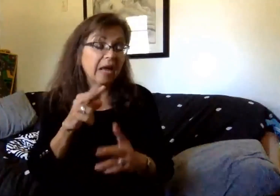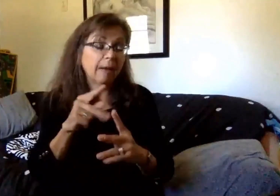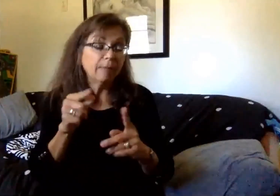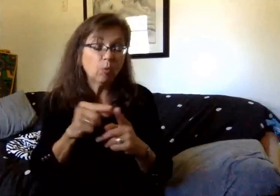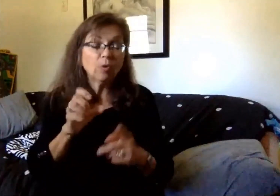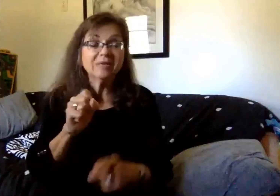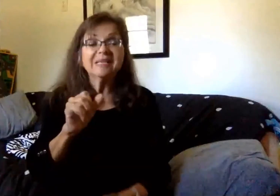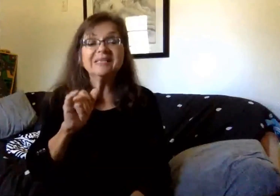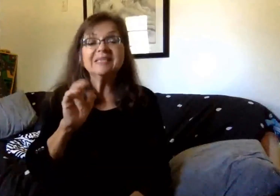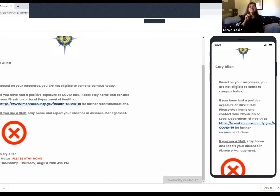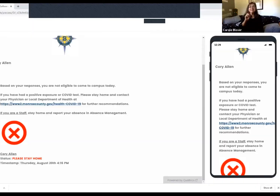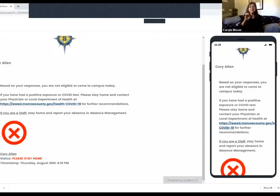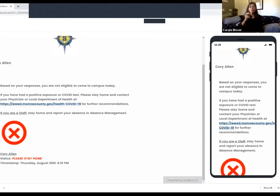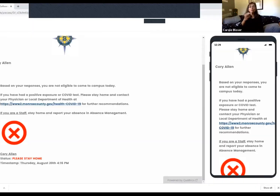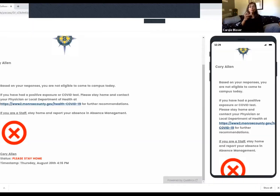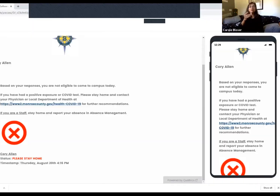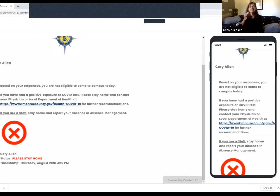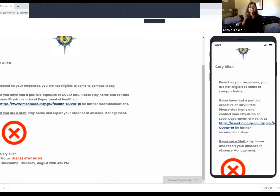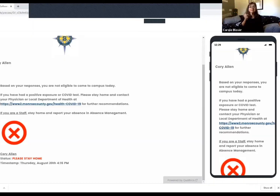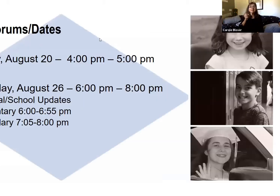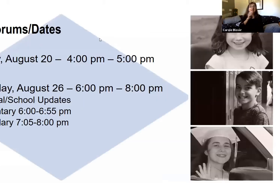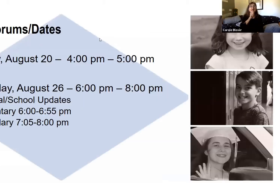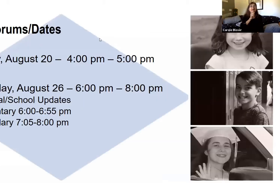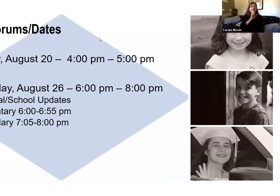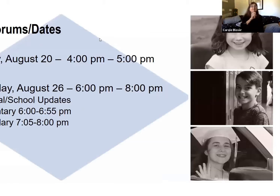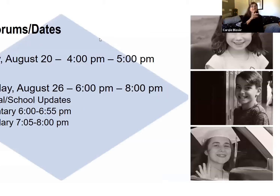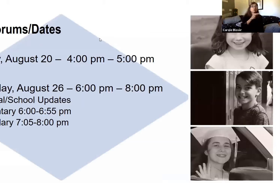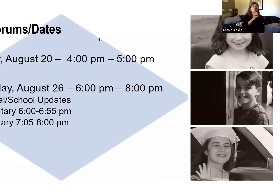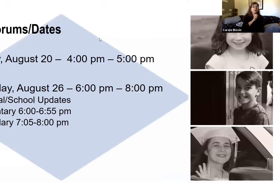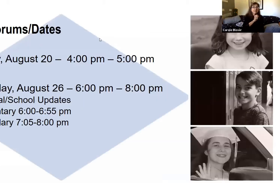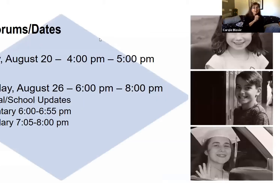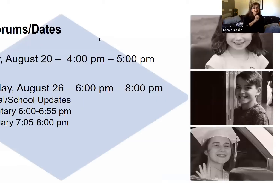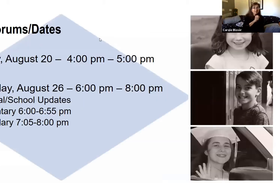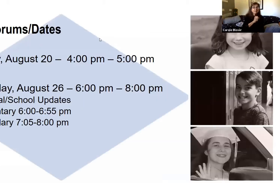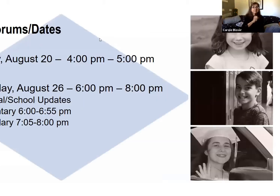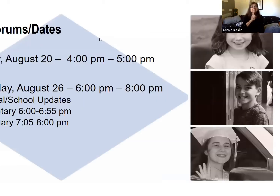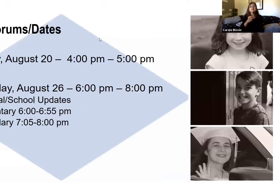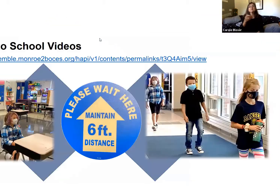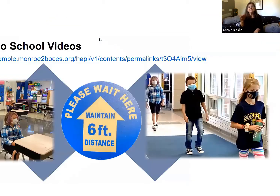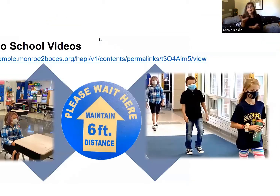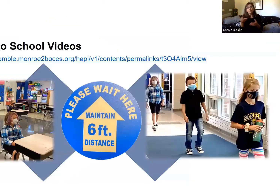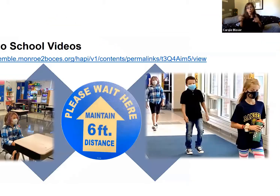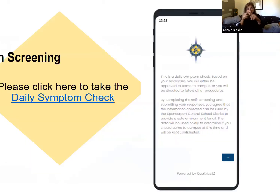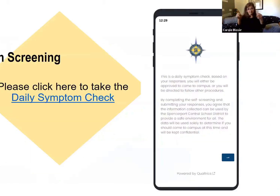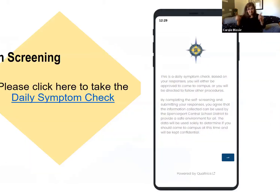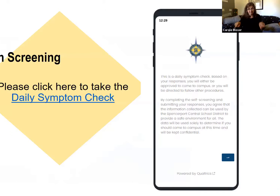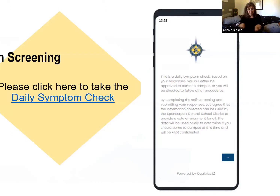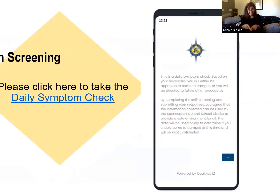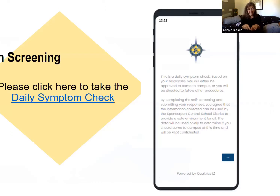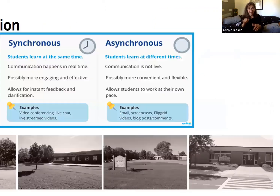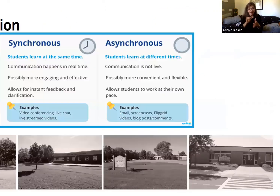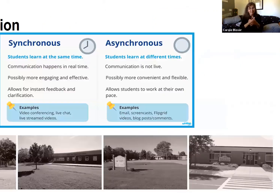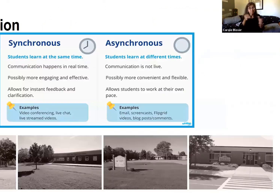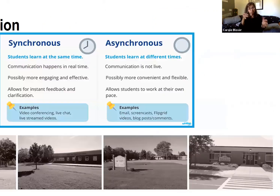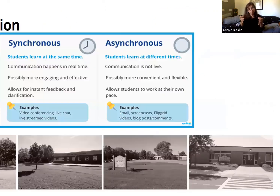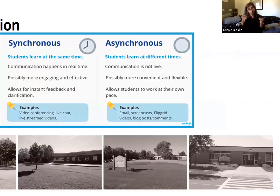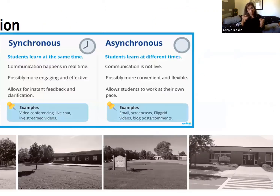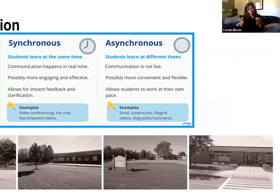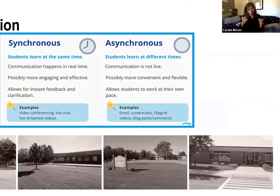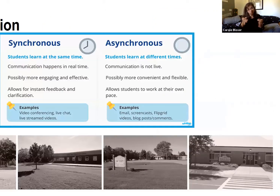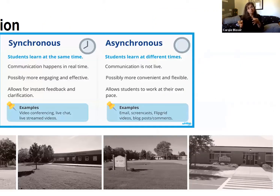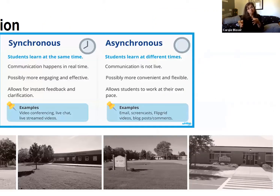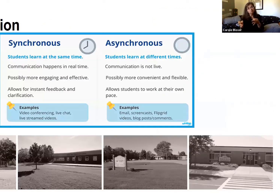synchronous and asynchronous learning. I'm going to ask Mr. Allen just to provide a slide that provides a quick overview